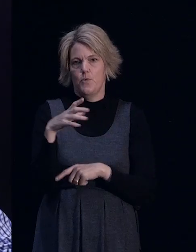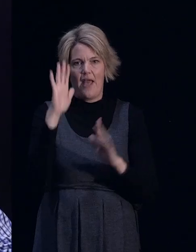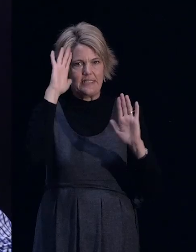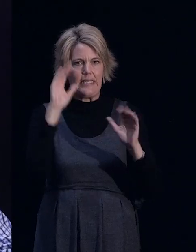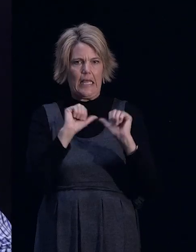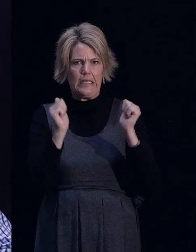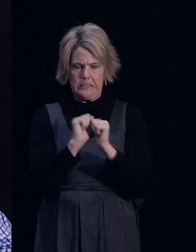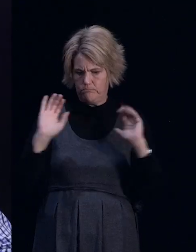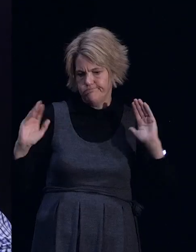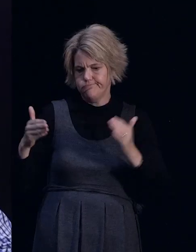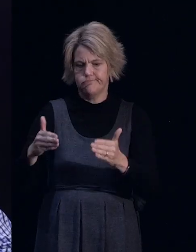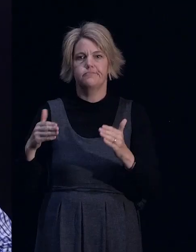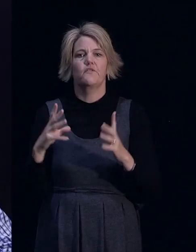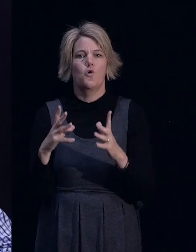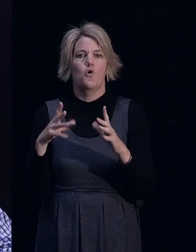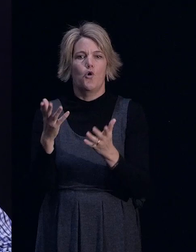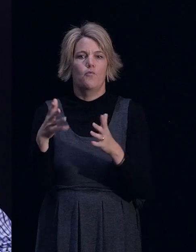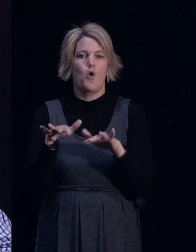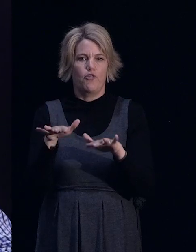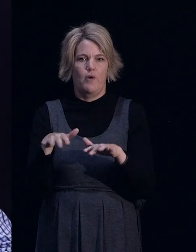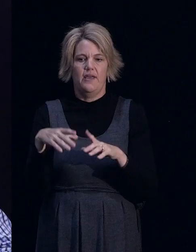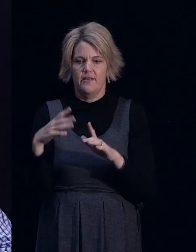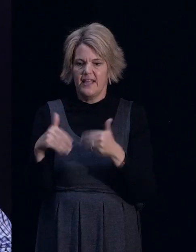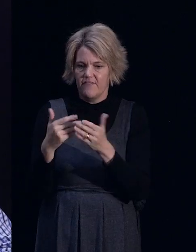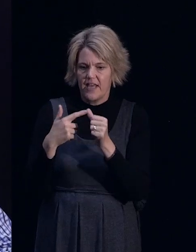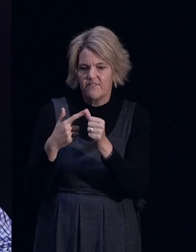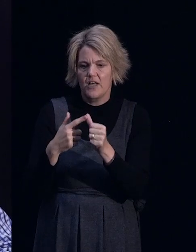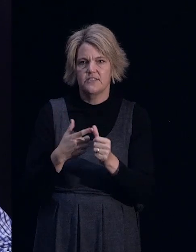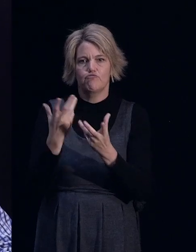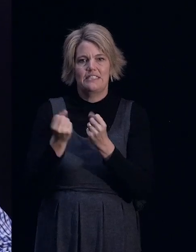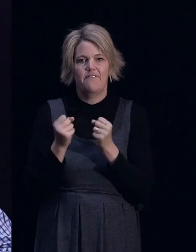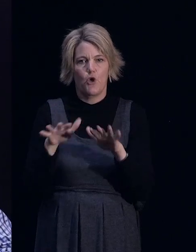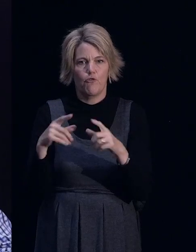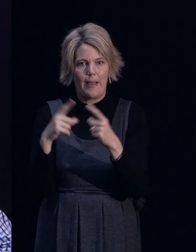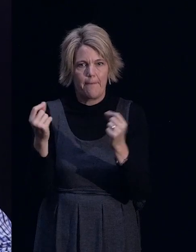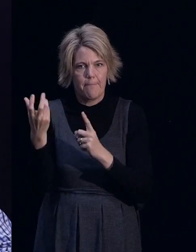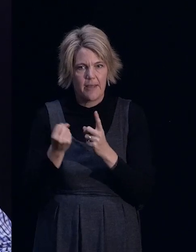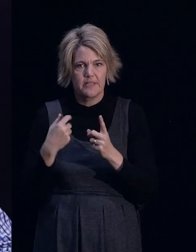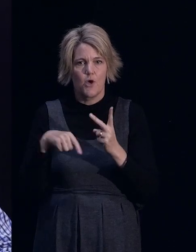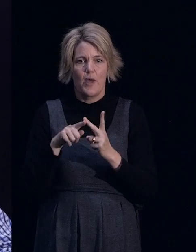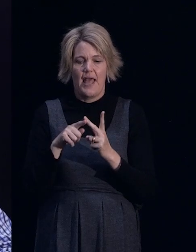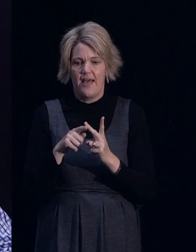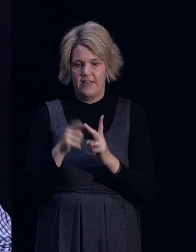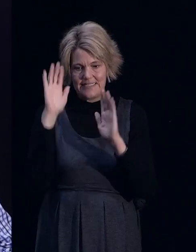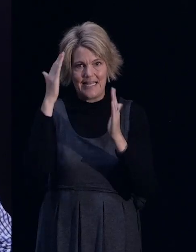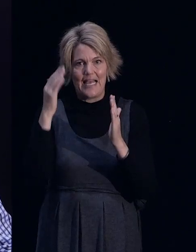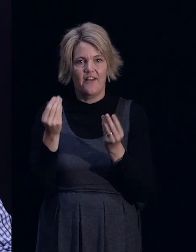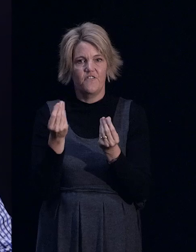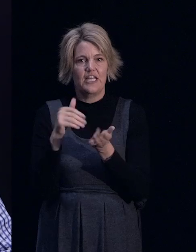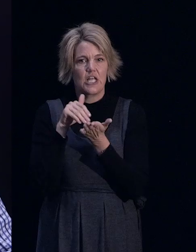receipting earthquake payments, giving our customers advice. We've got a dedicated financial help team. If customers are